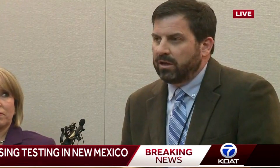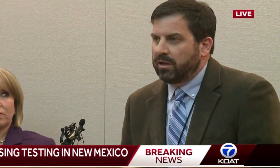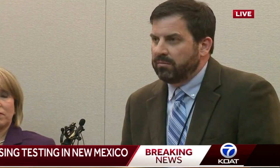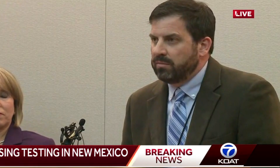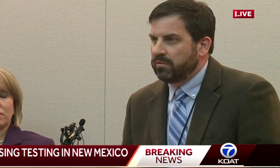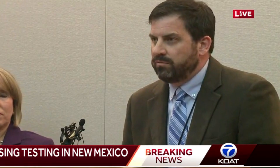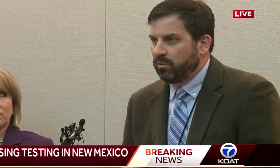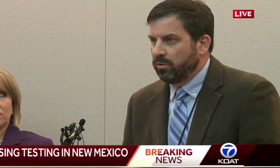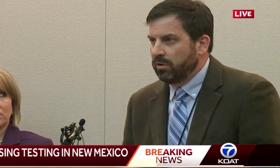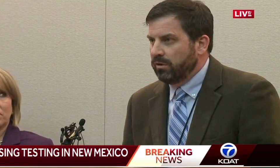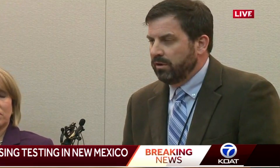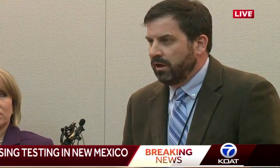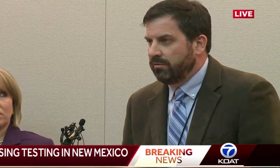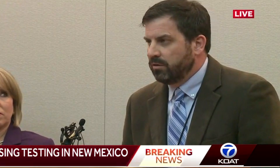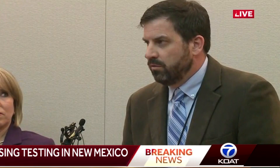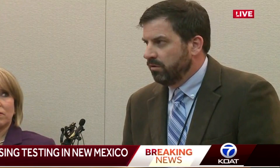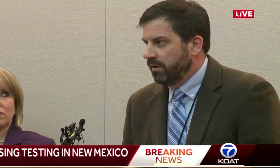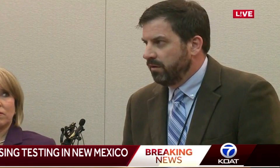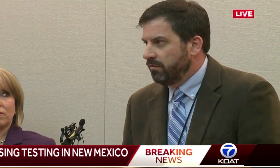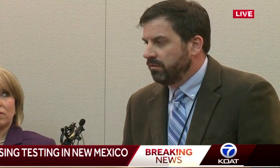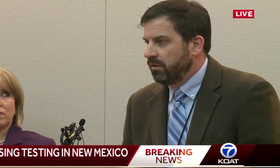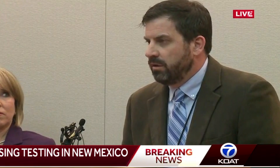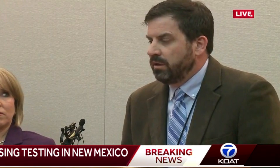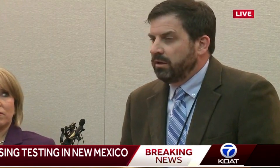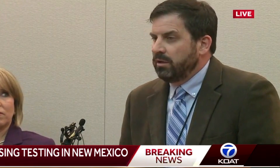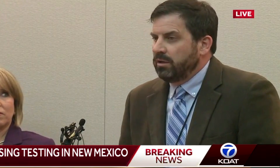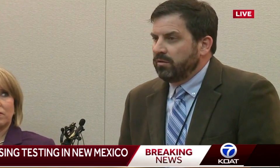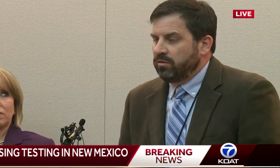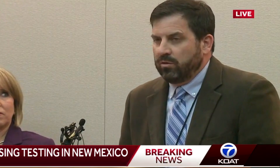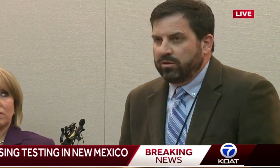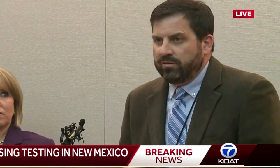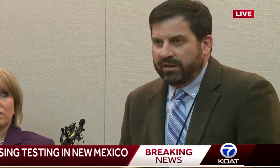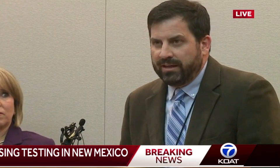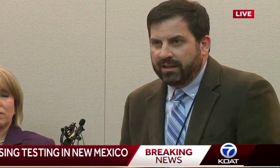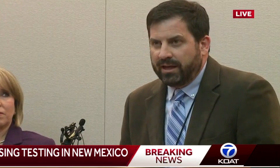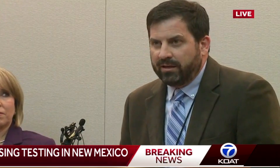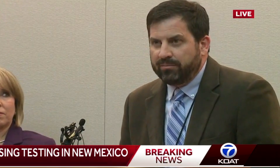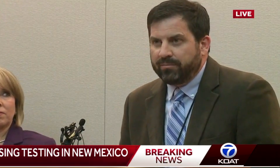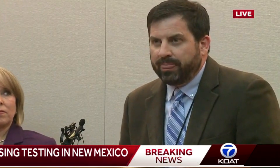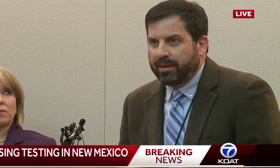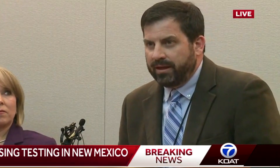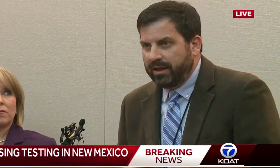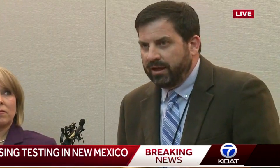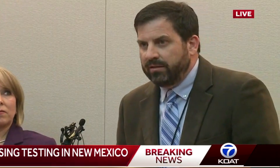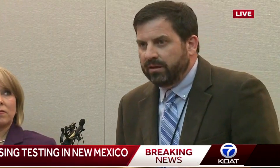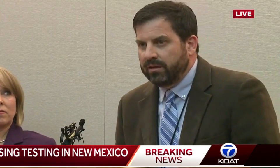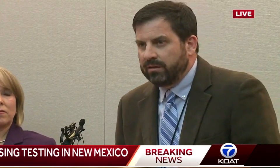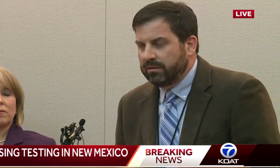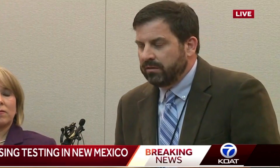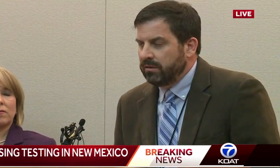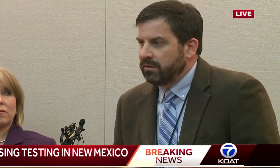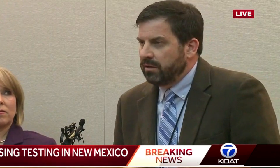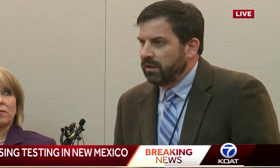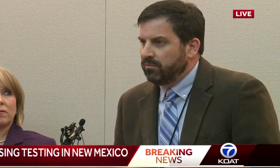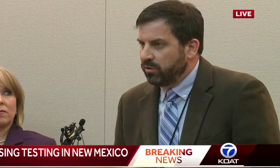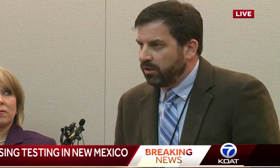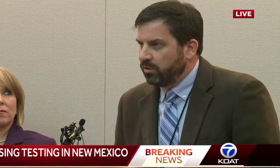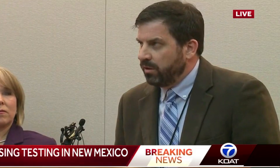for the novel coronavirus. So the state lab and the